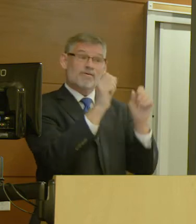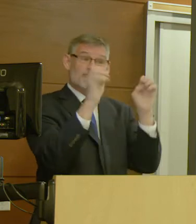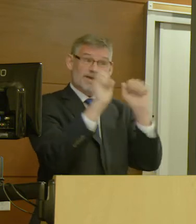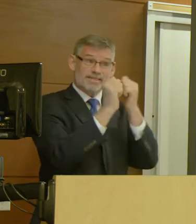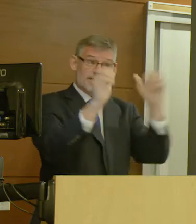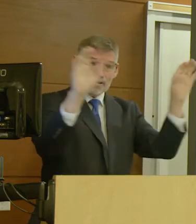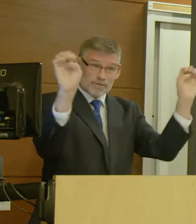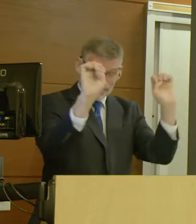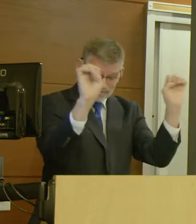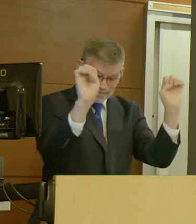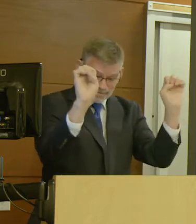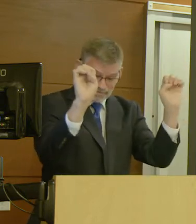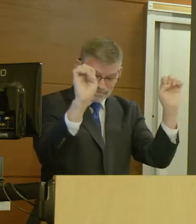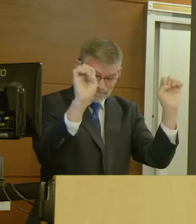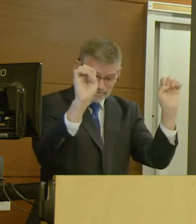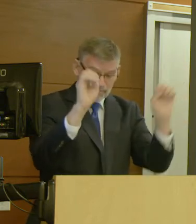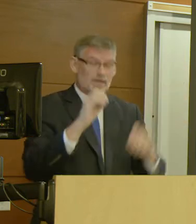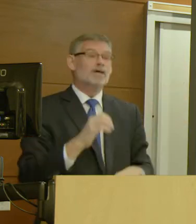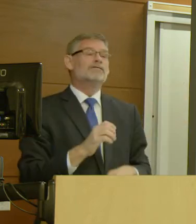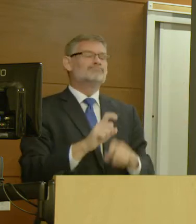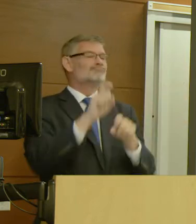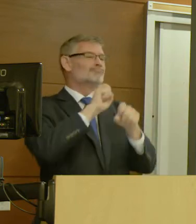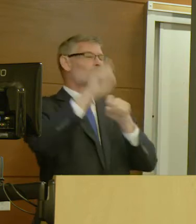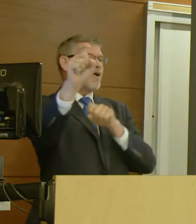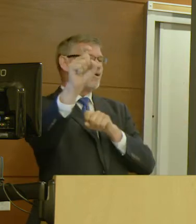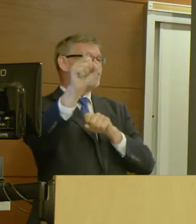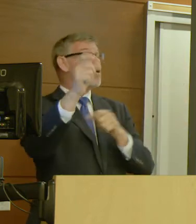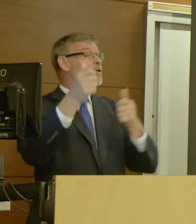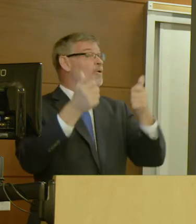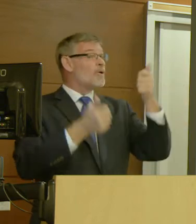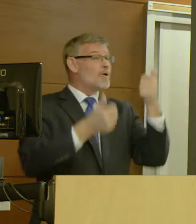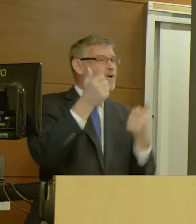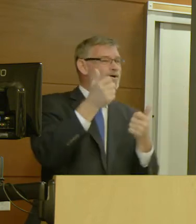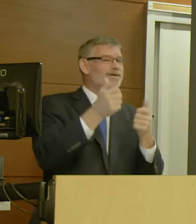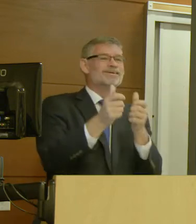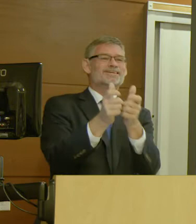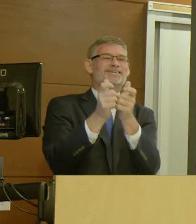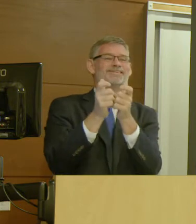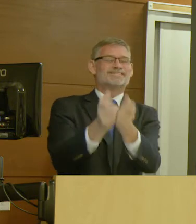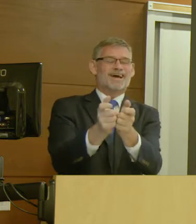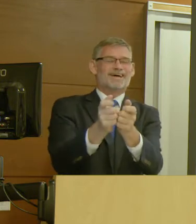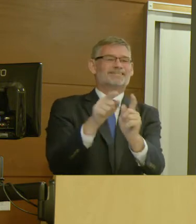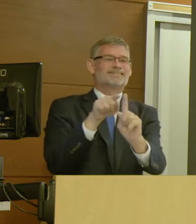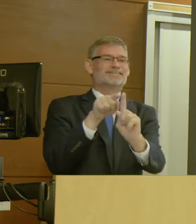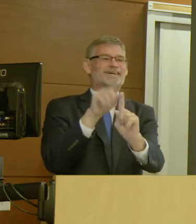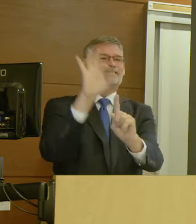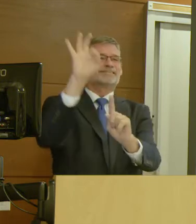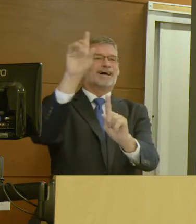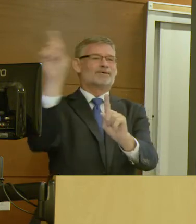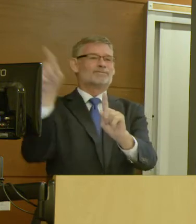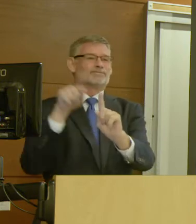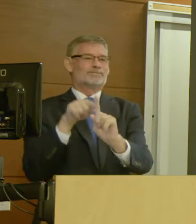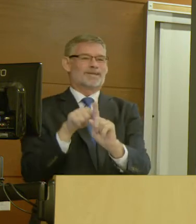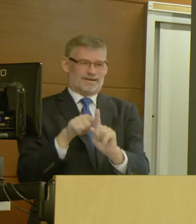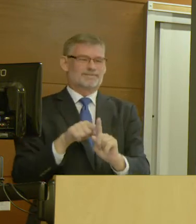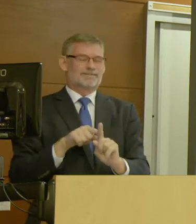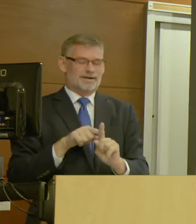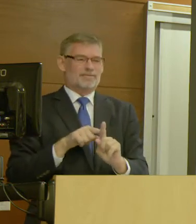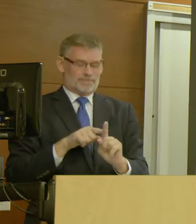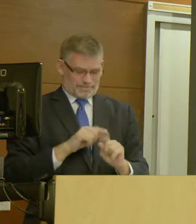in this situation, that I could call or text